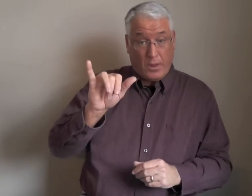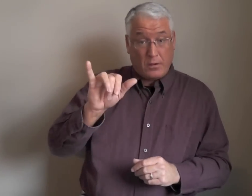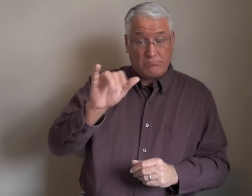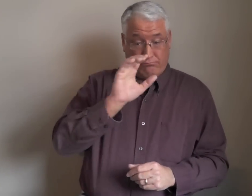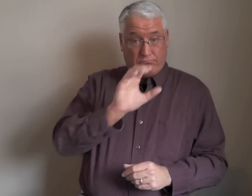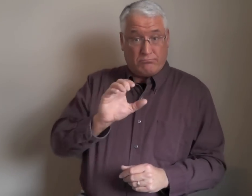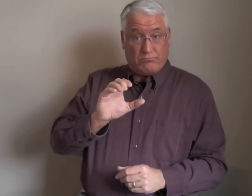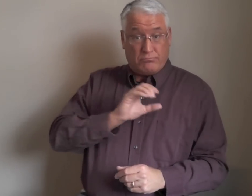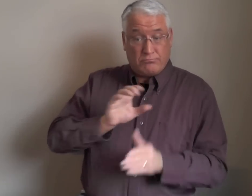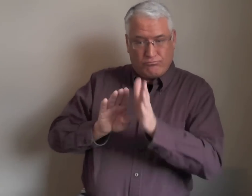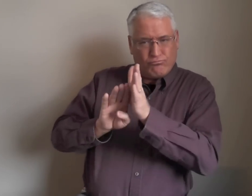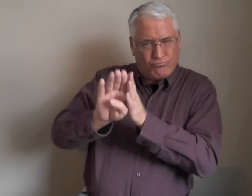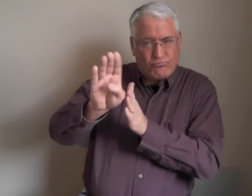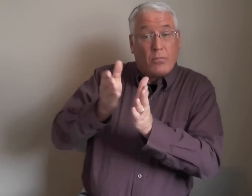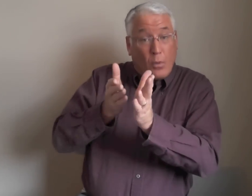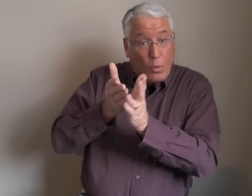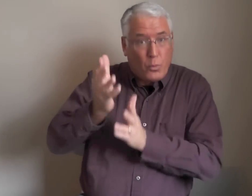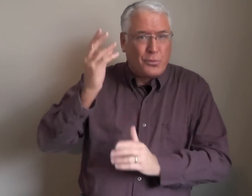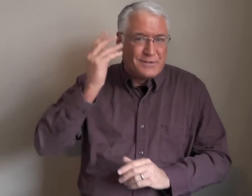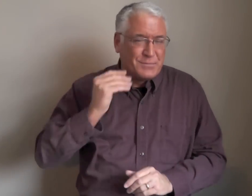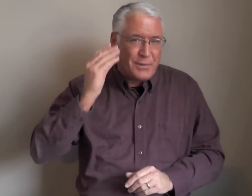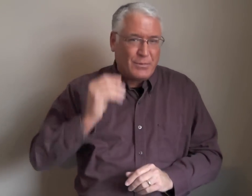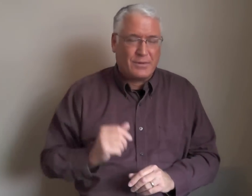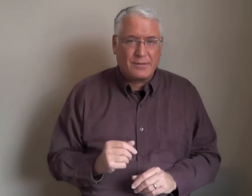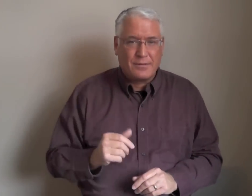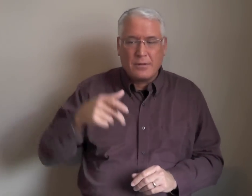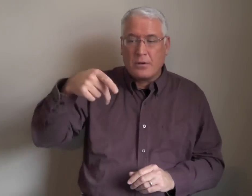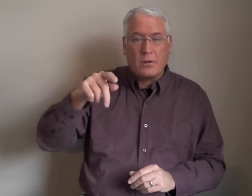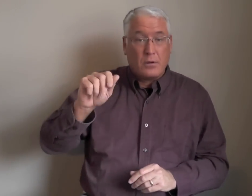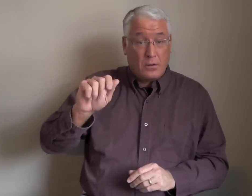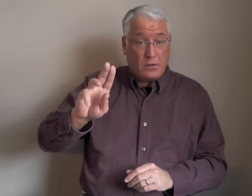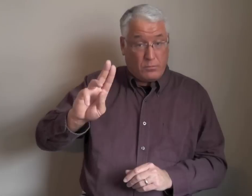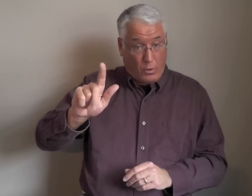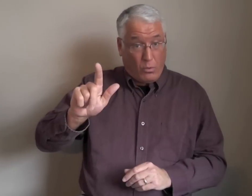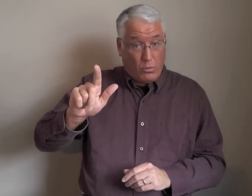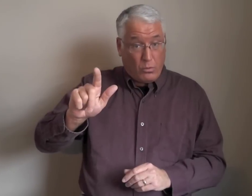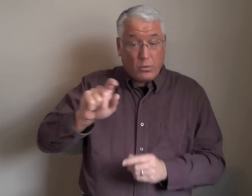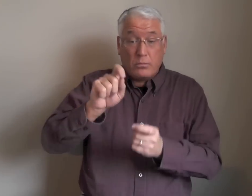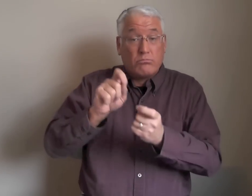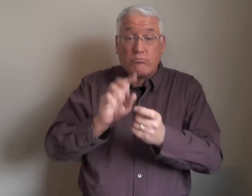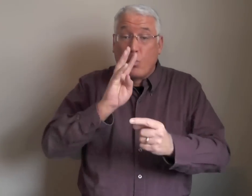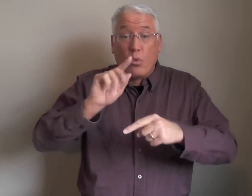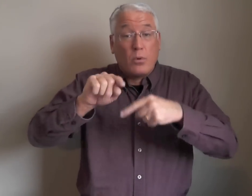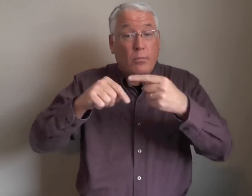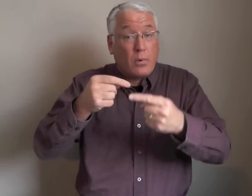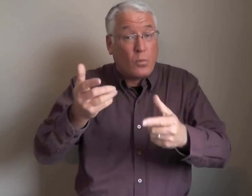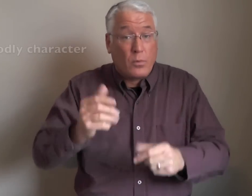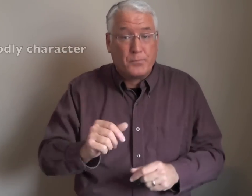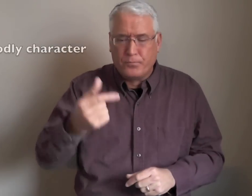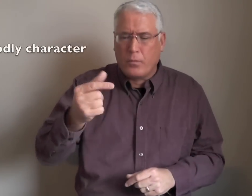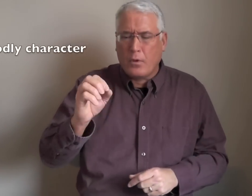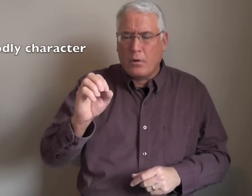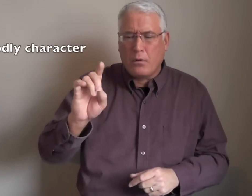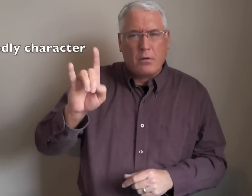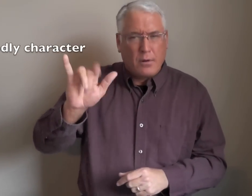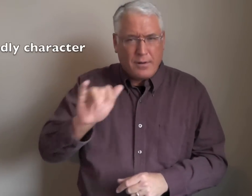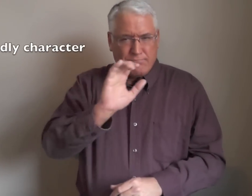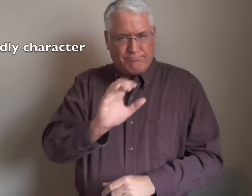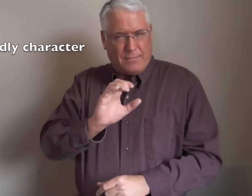That character is specifically developed through our experiences. And